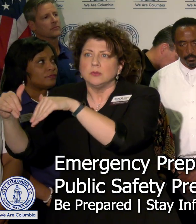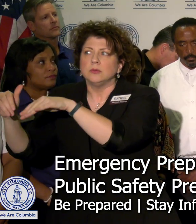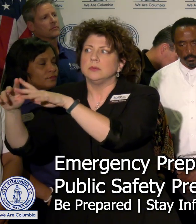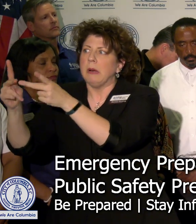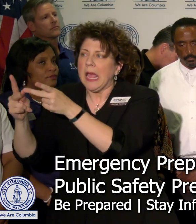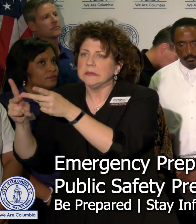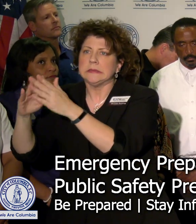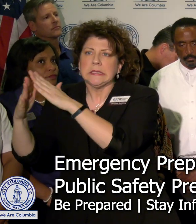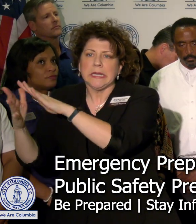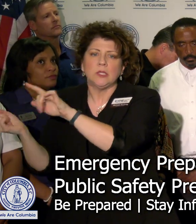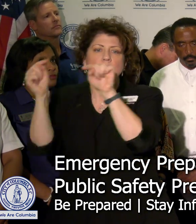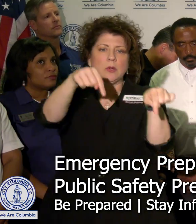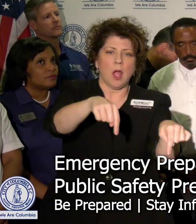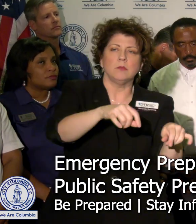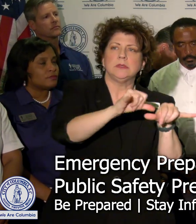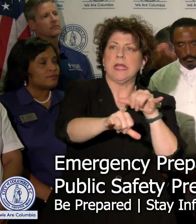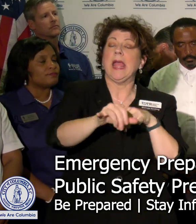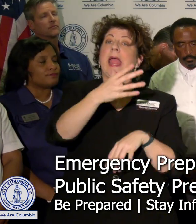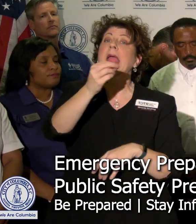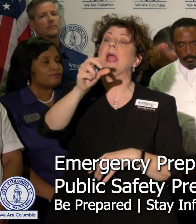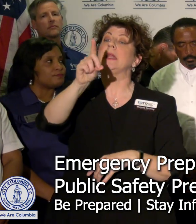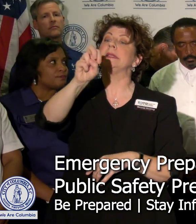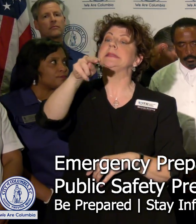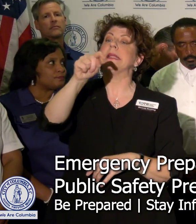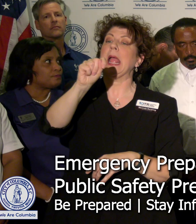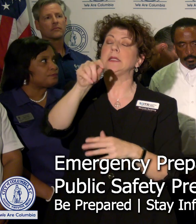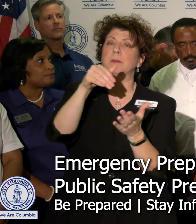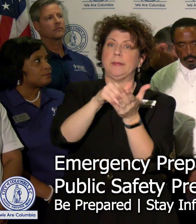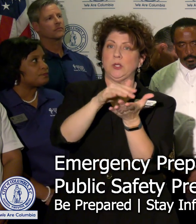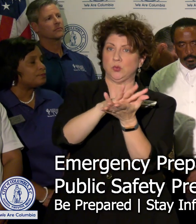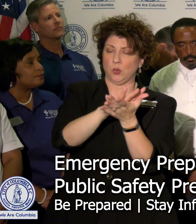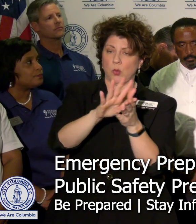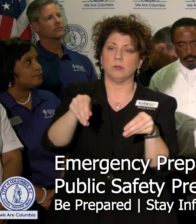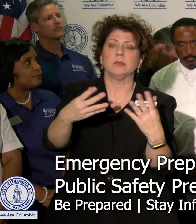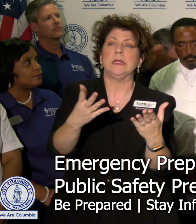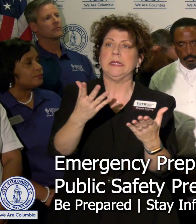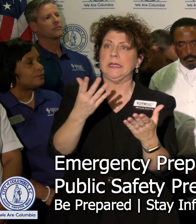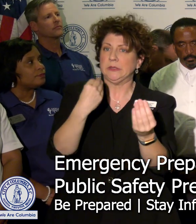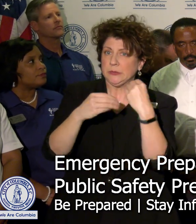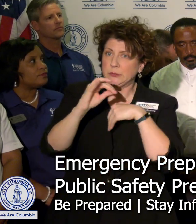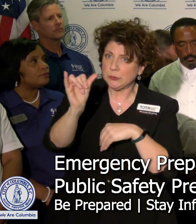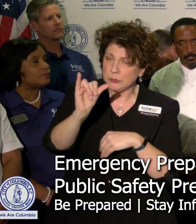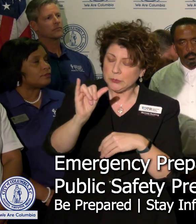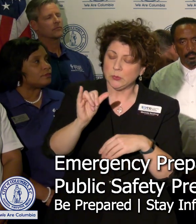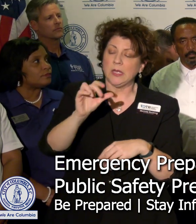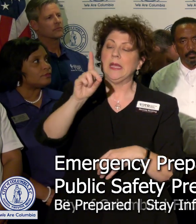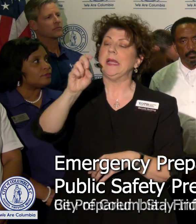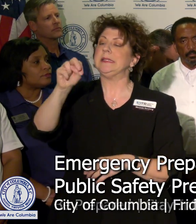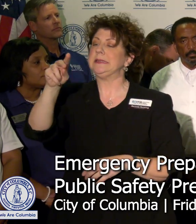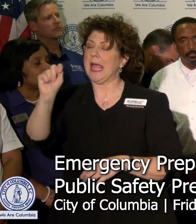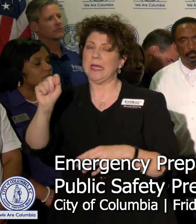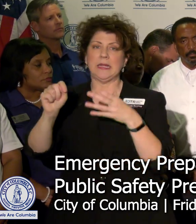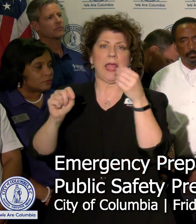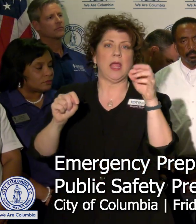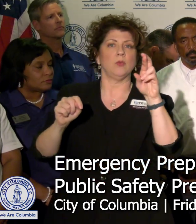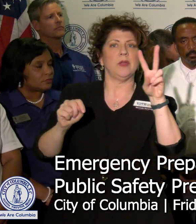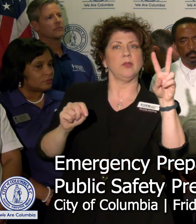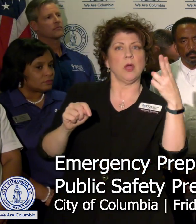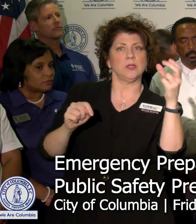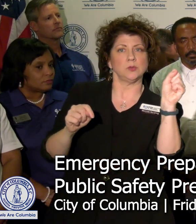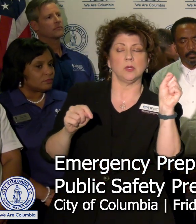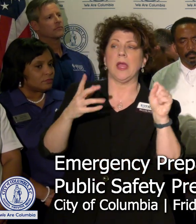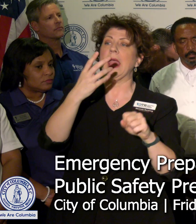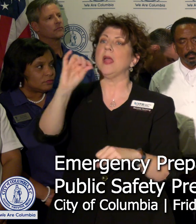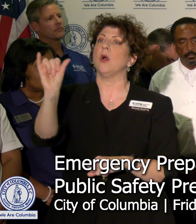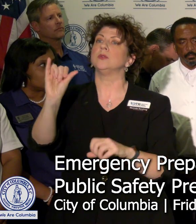location as well as Dent Middle School for our students. So we're serving lunches at Dent Middle School and Ridgeview High School. We're also providing